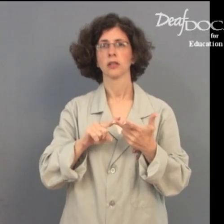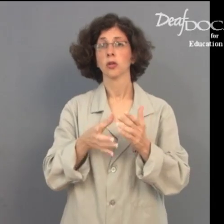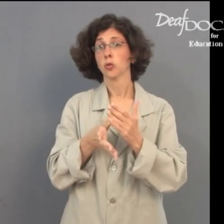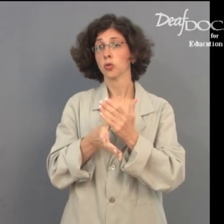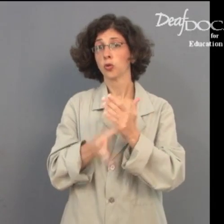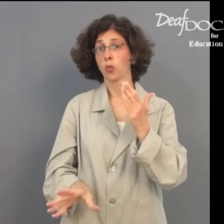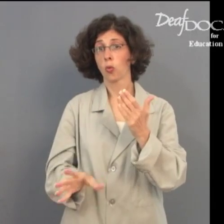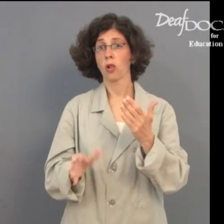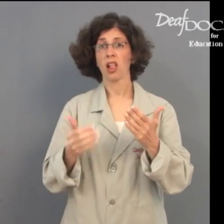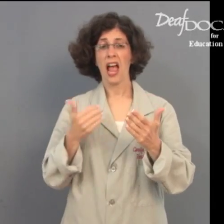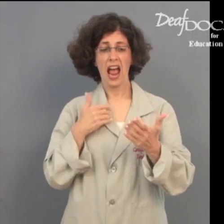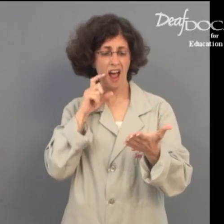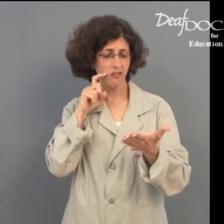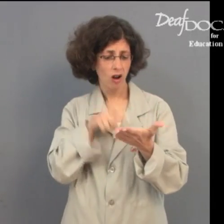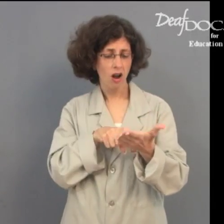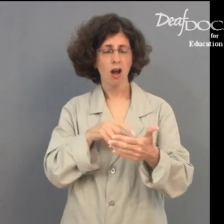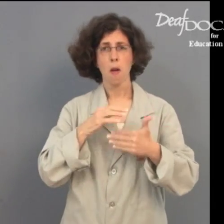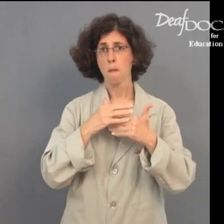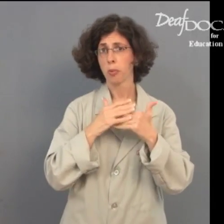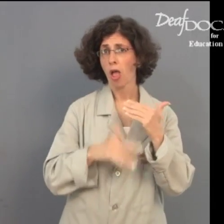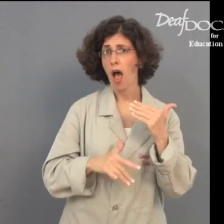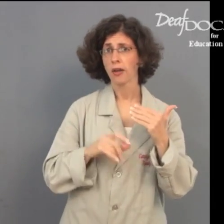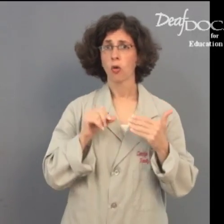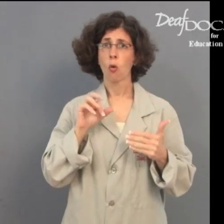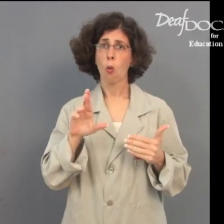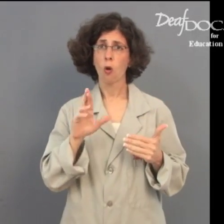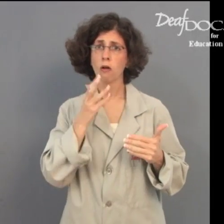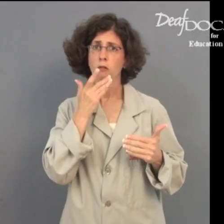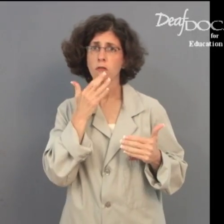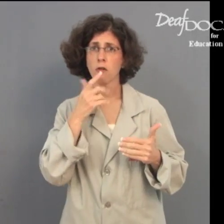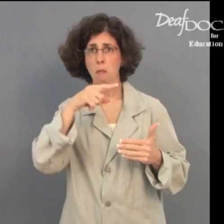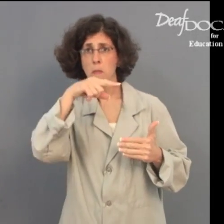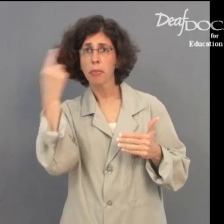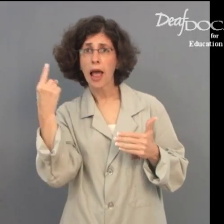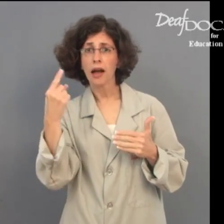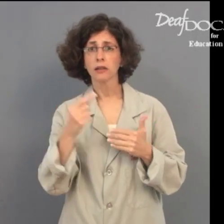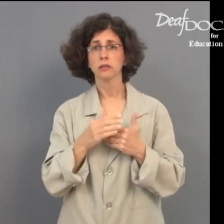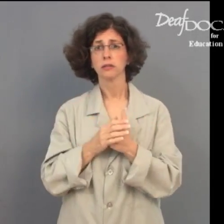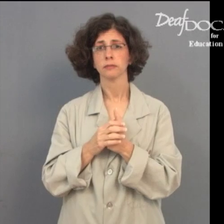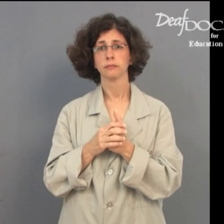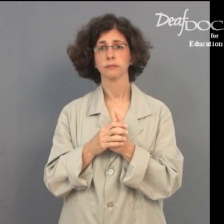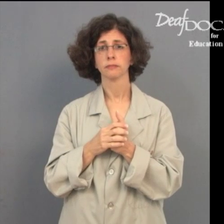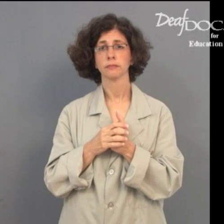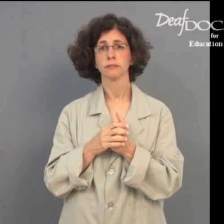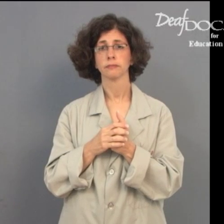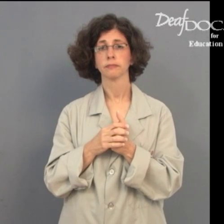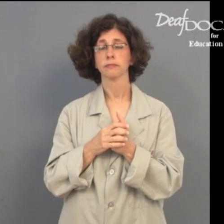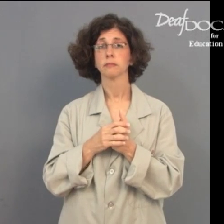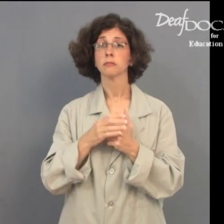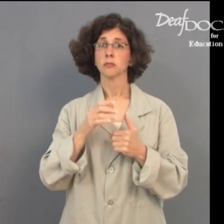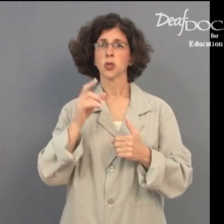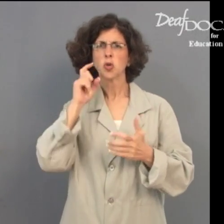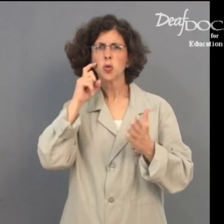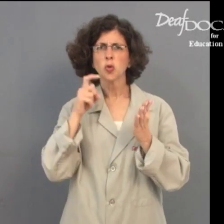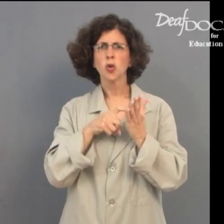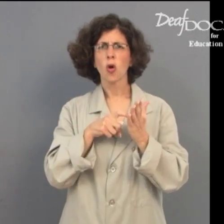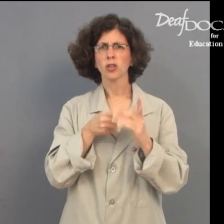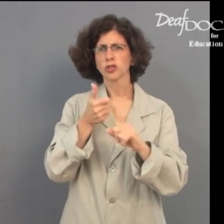Or you notice your stool is bloody or black in color. You happen to notice